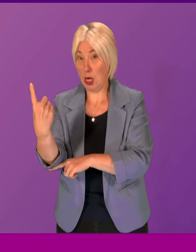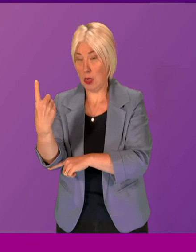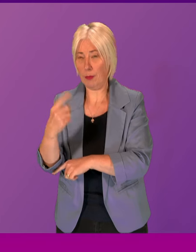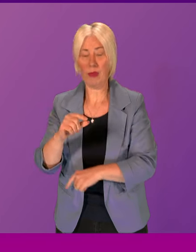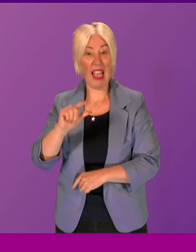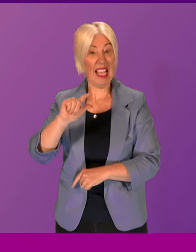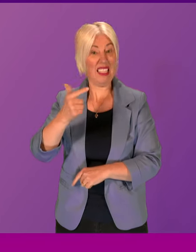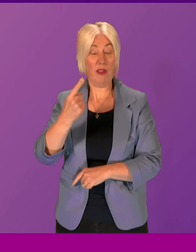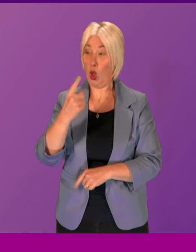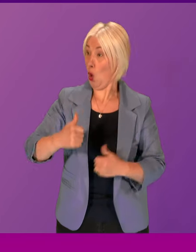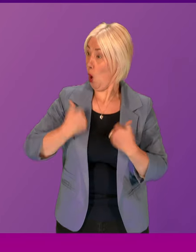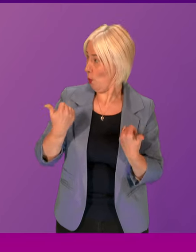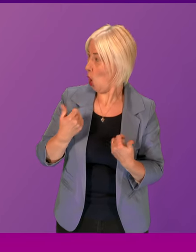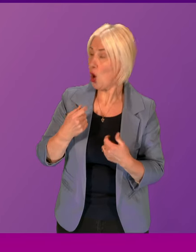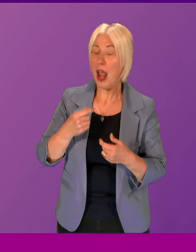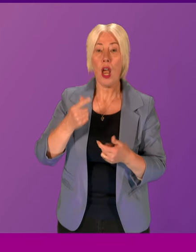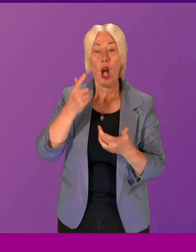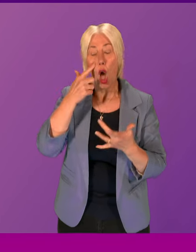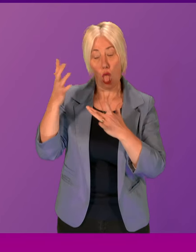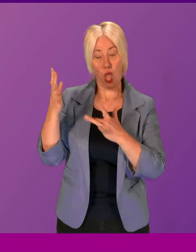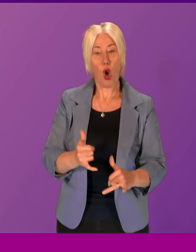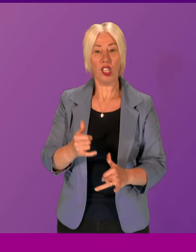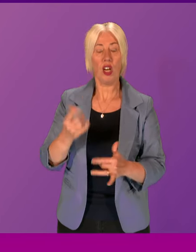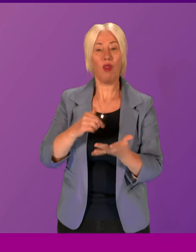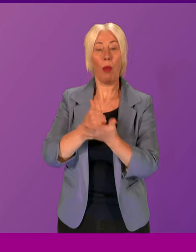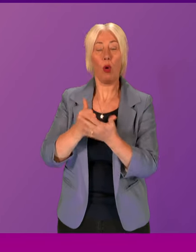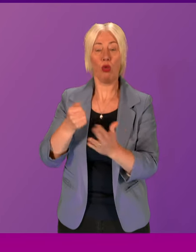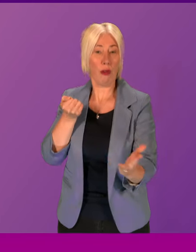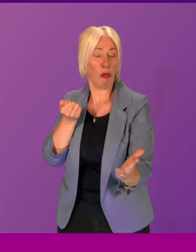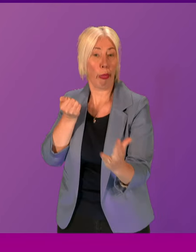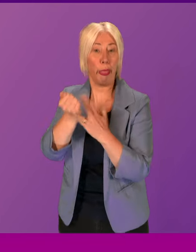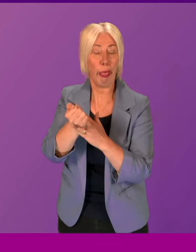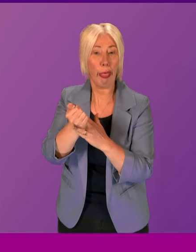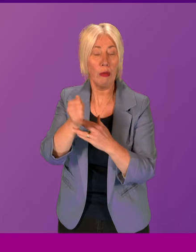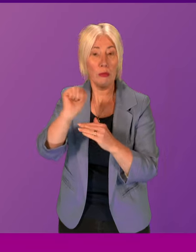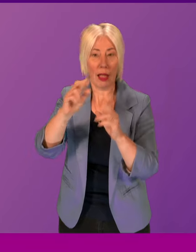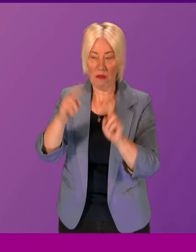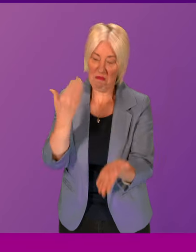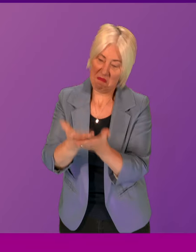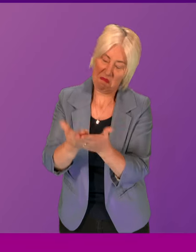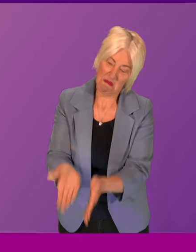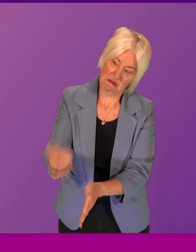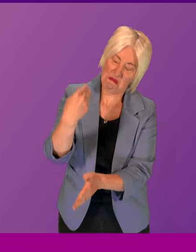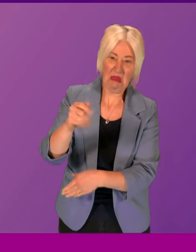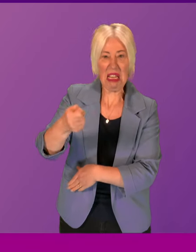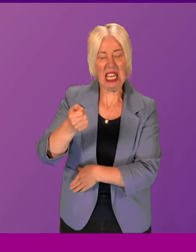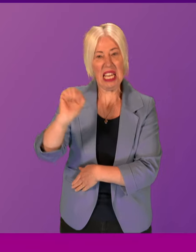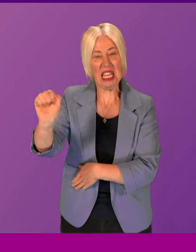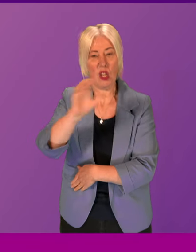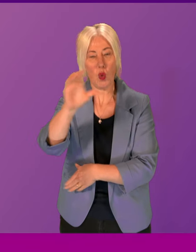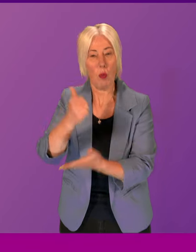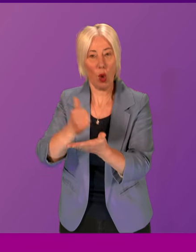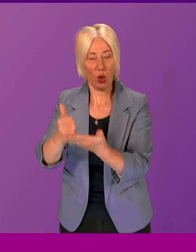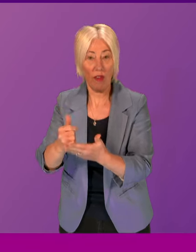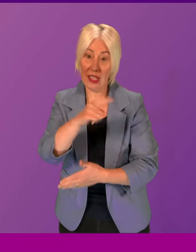7am one morning, post office auditors burst through the door and demanded the keys to the shop. Mary, a